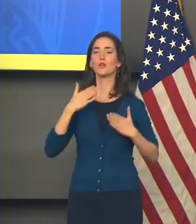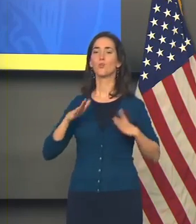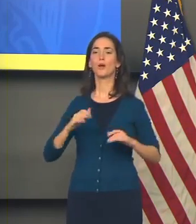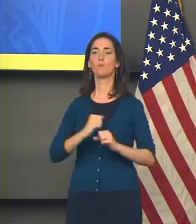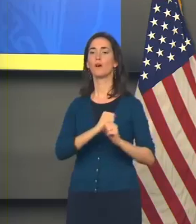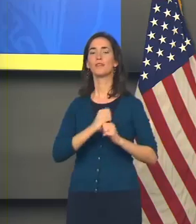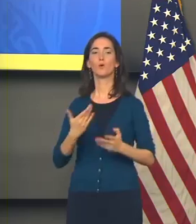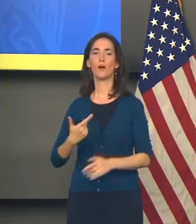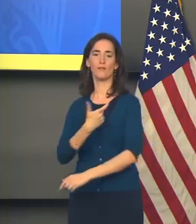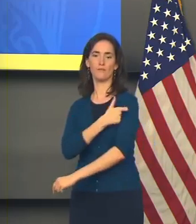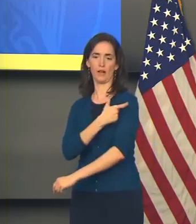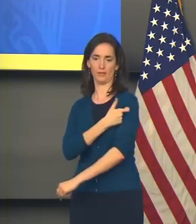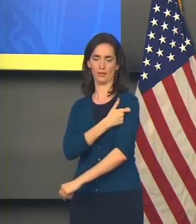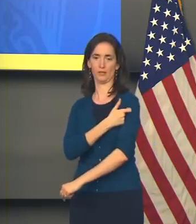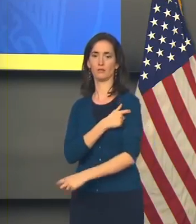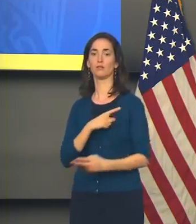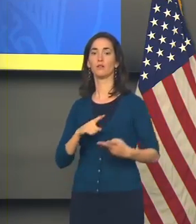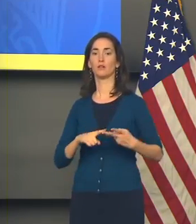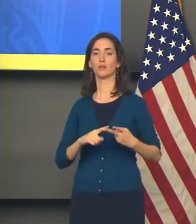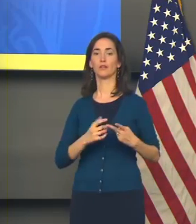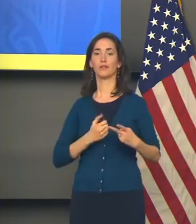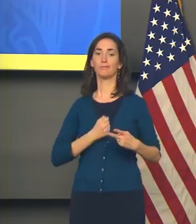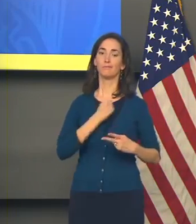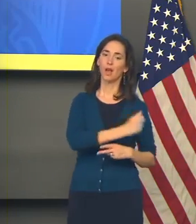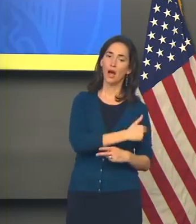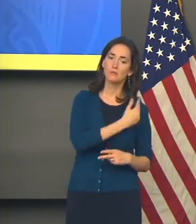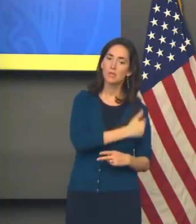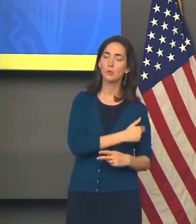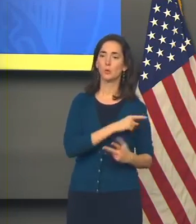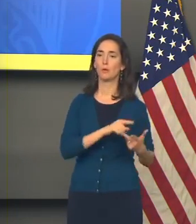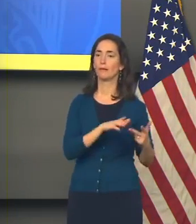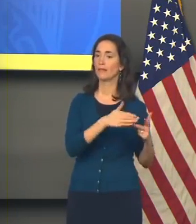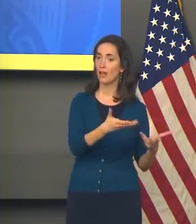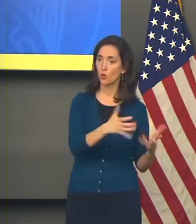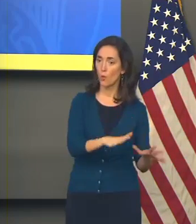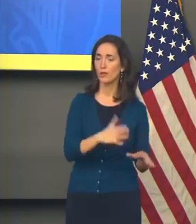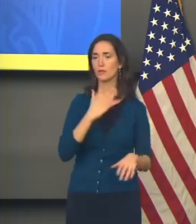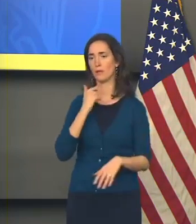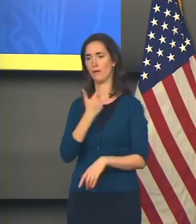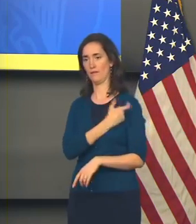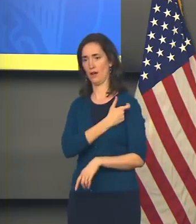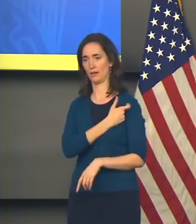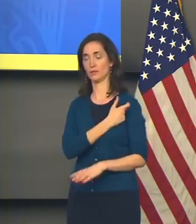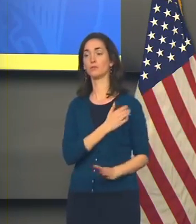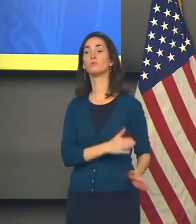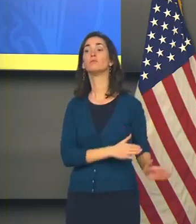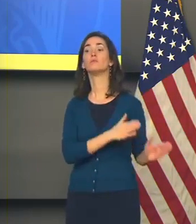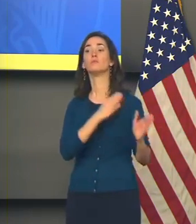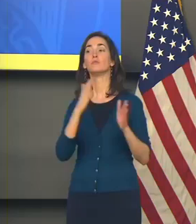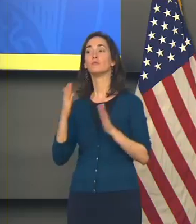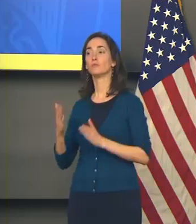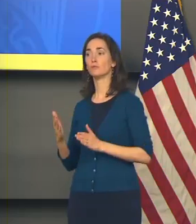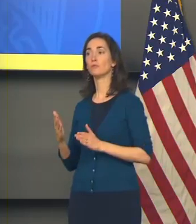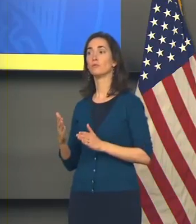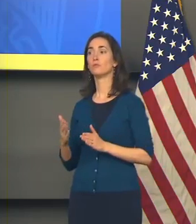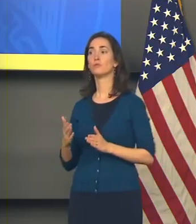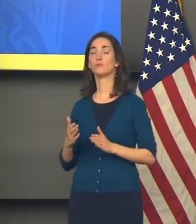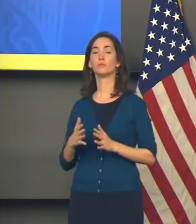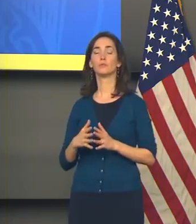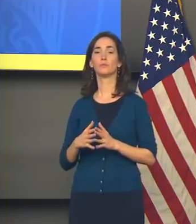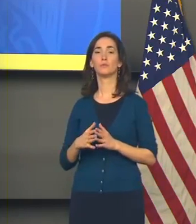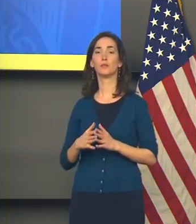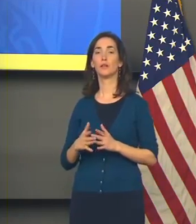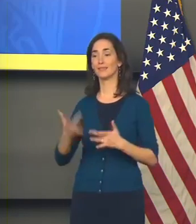The best protection against hospitalization and death. Masking is the best protection against